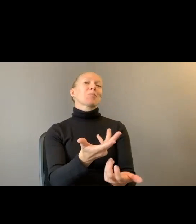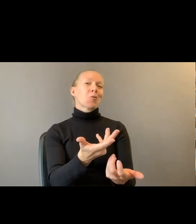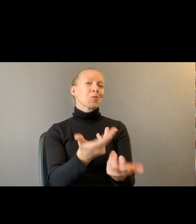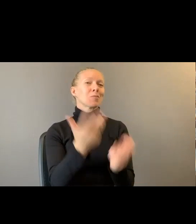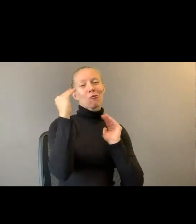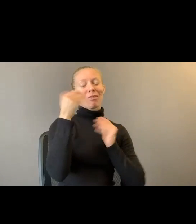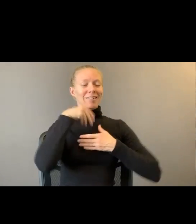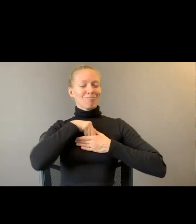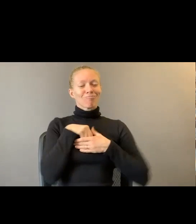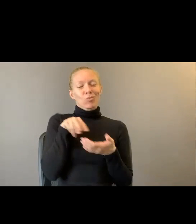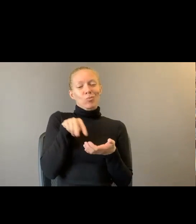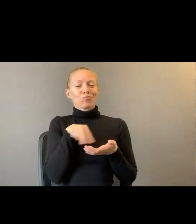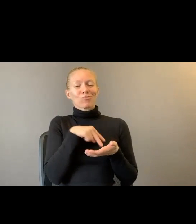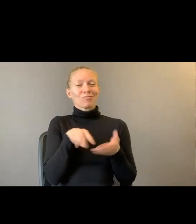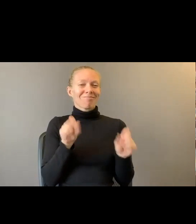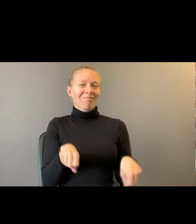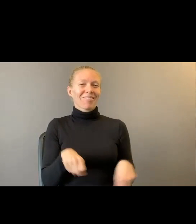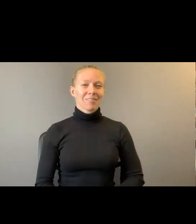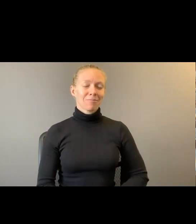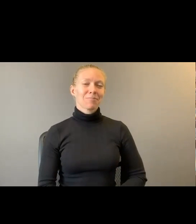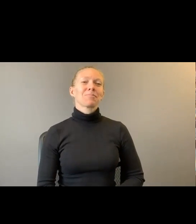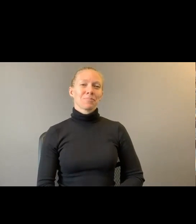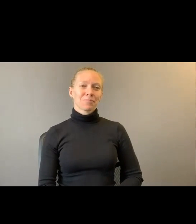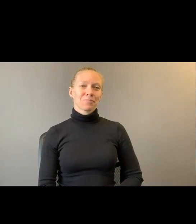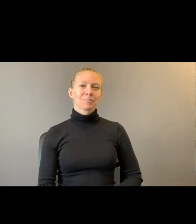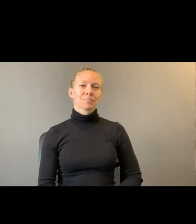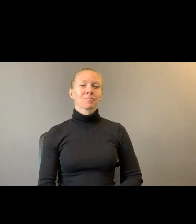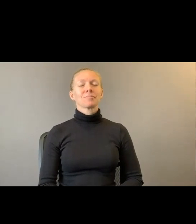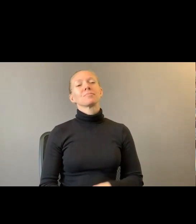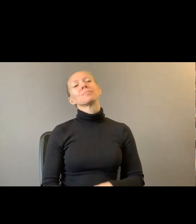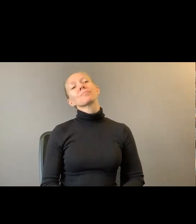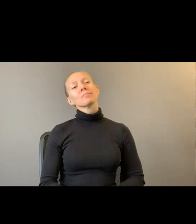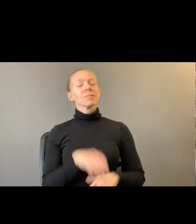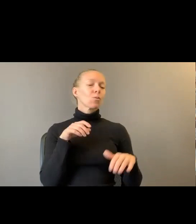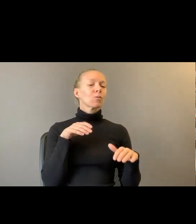after we end the poems. Born again on a Pilsen dance floor.